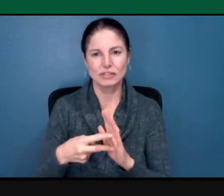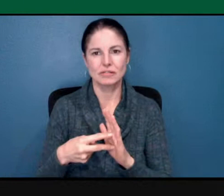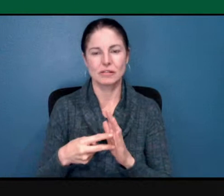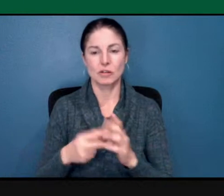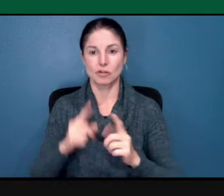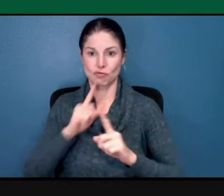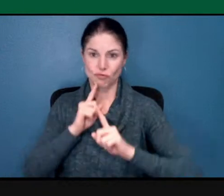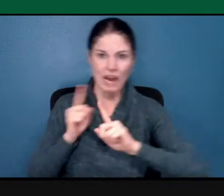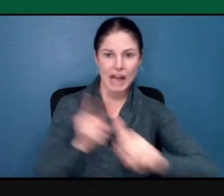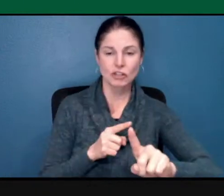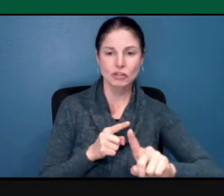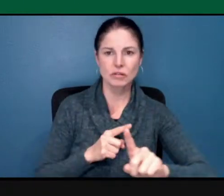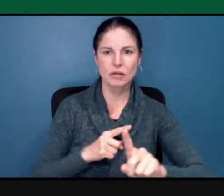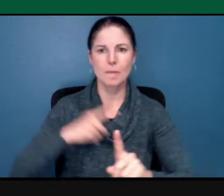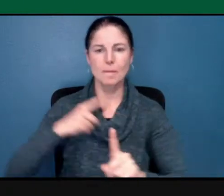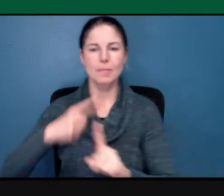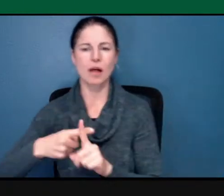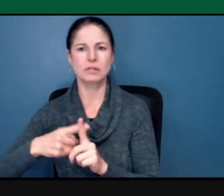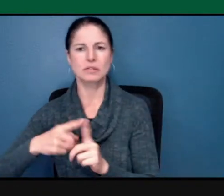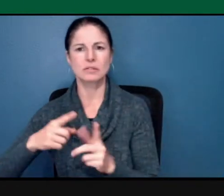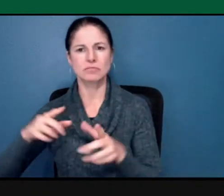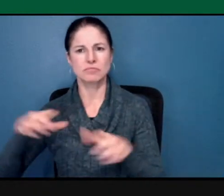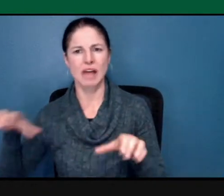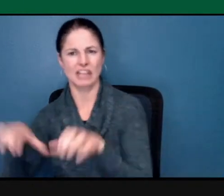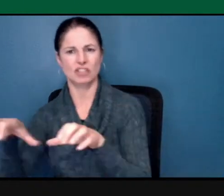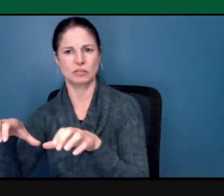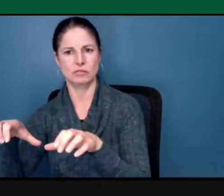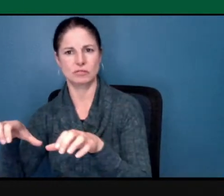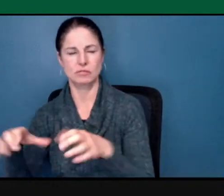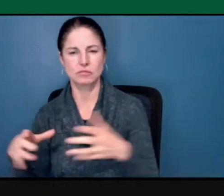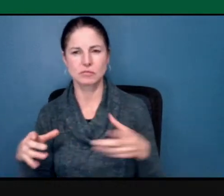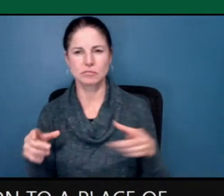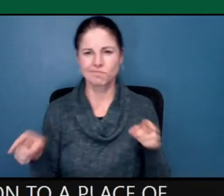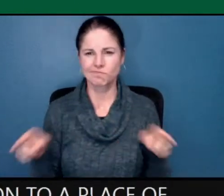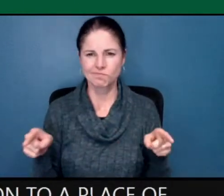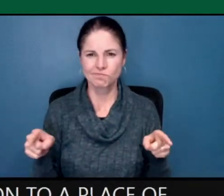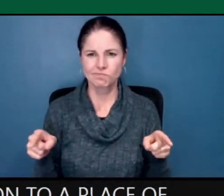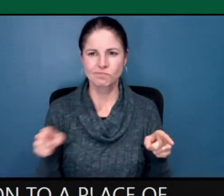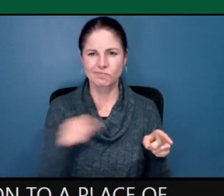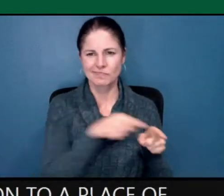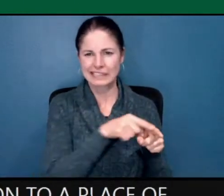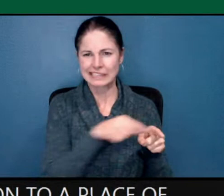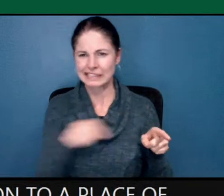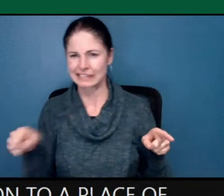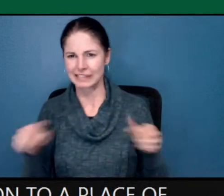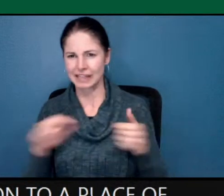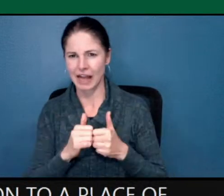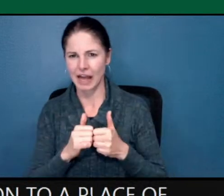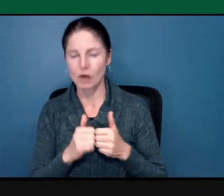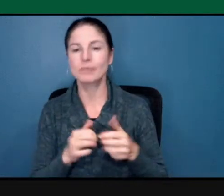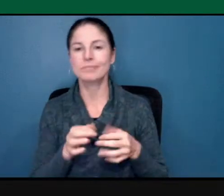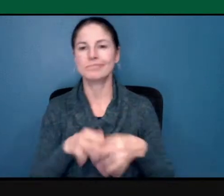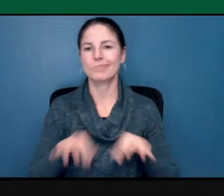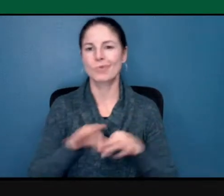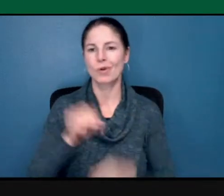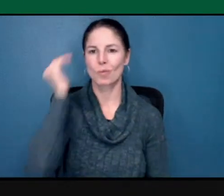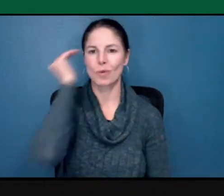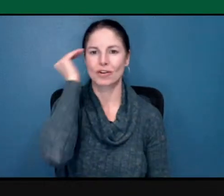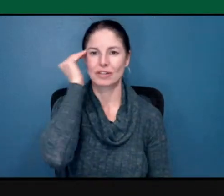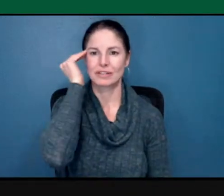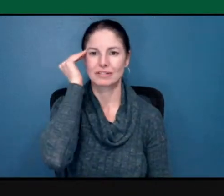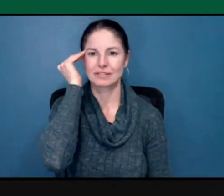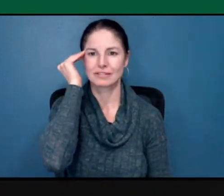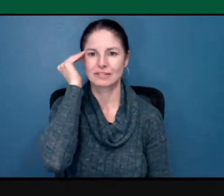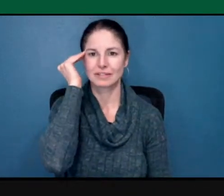action. To do this, we need to first build awareness, awareness of the pain and needs of targeted